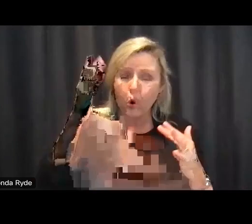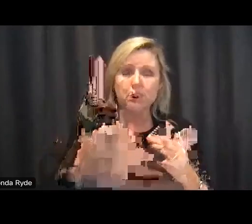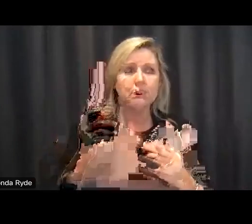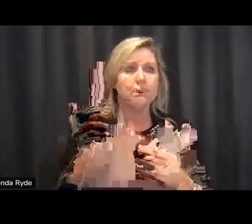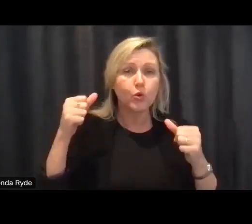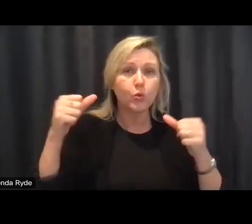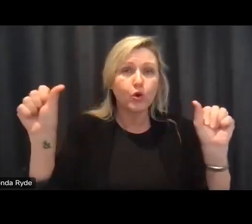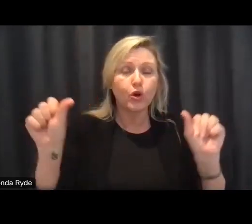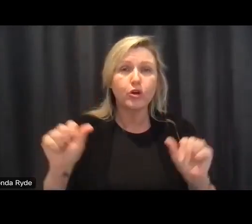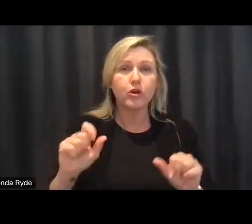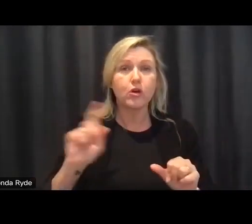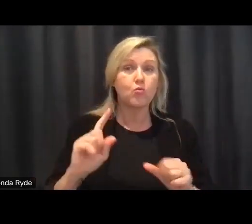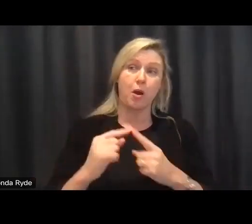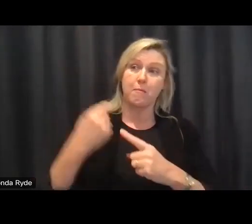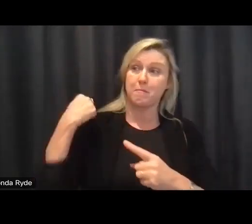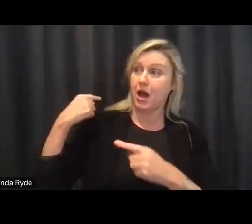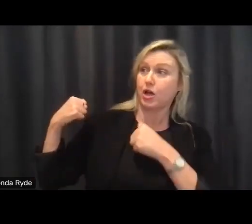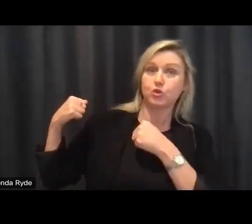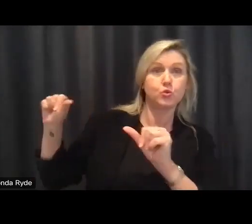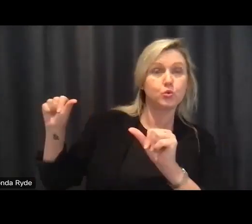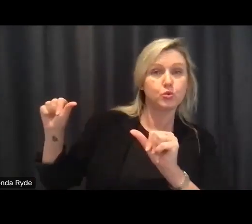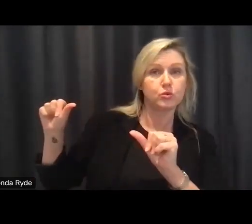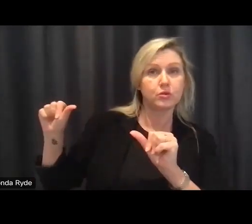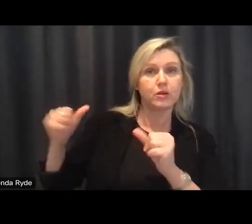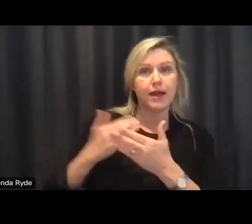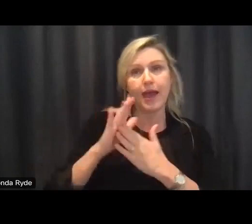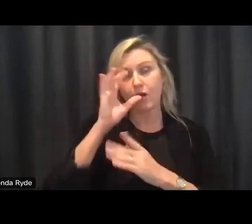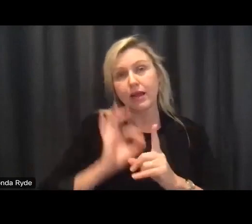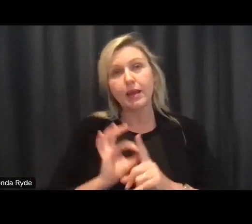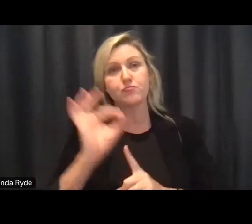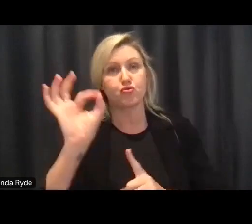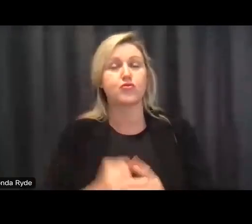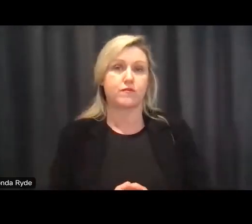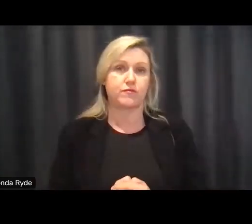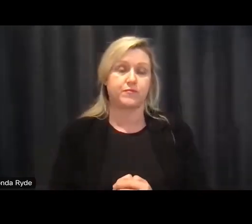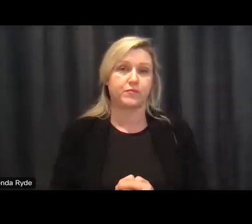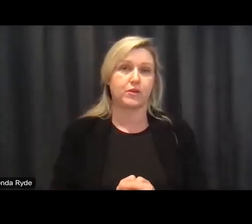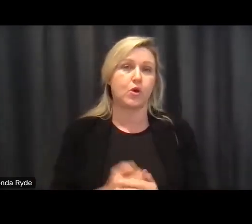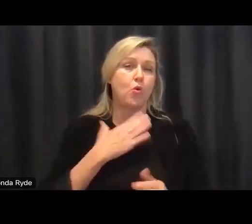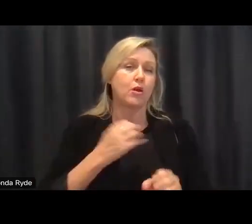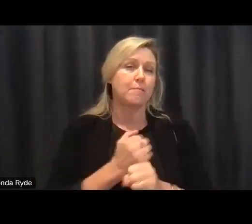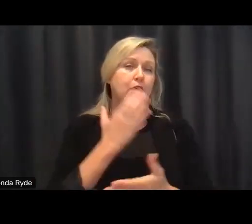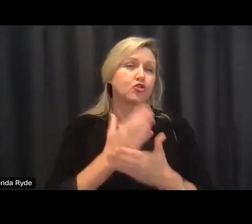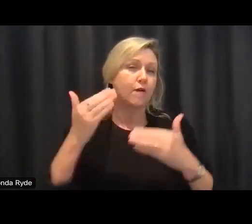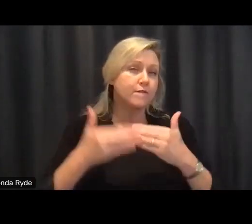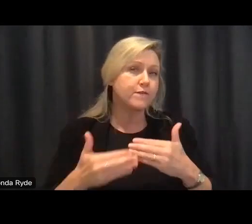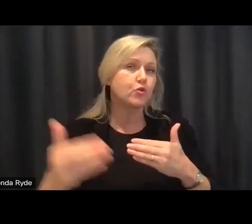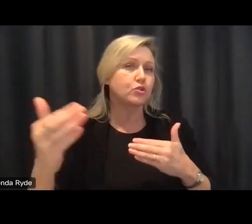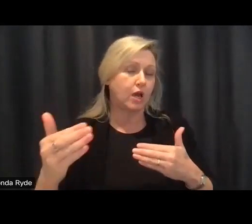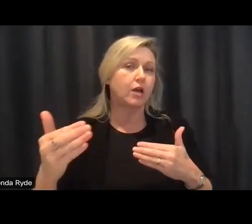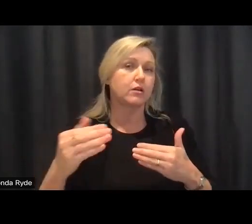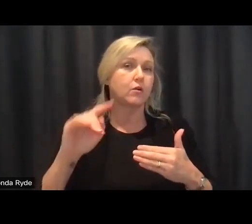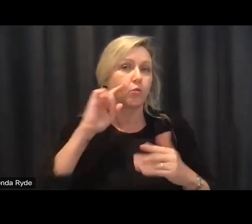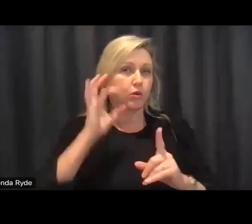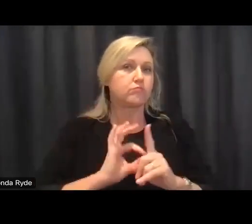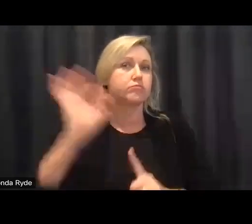hasn't worked in the past but as said but most importantly what's going to work for the future so lisa and i are